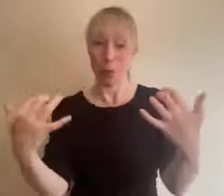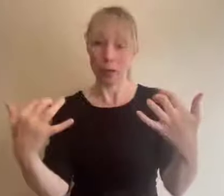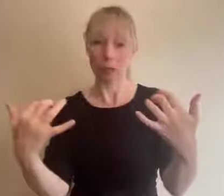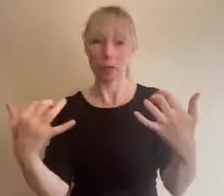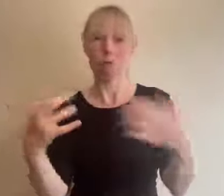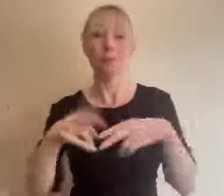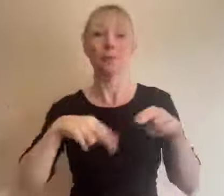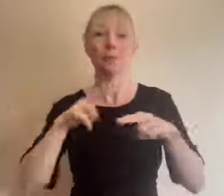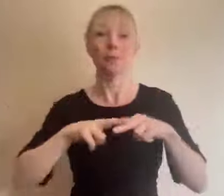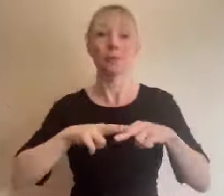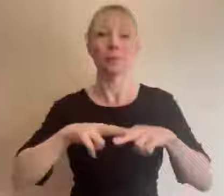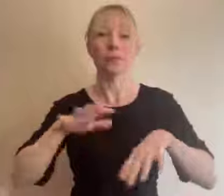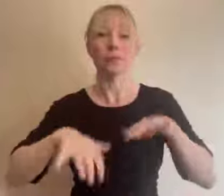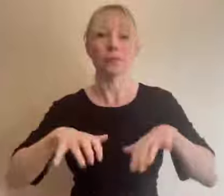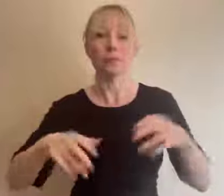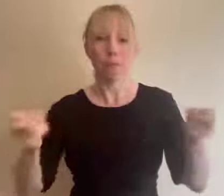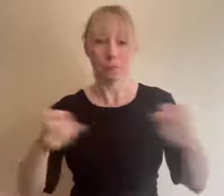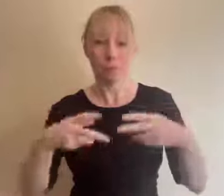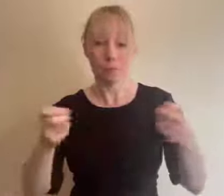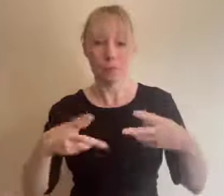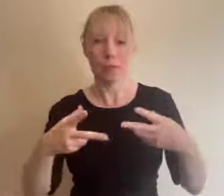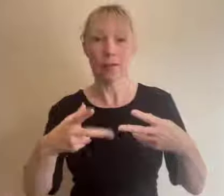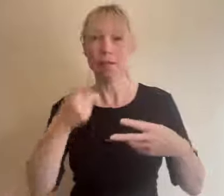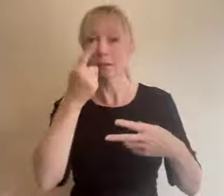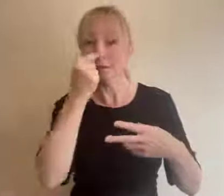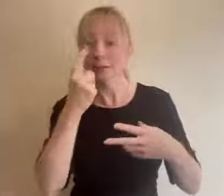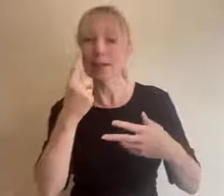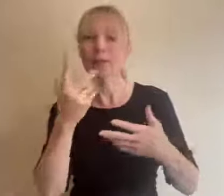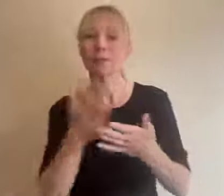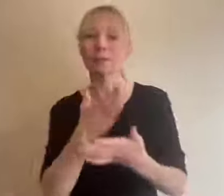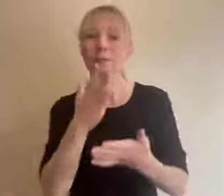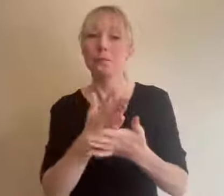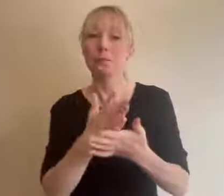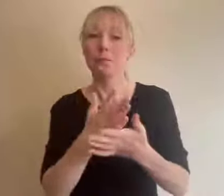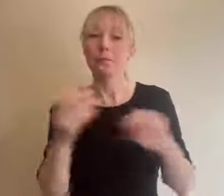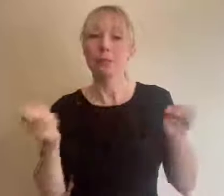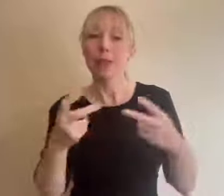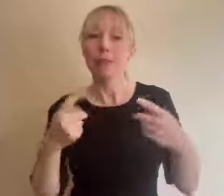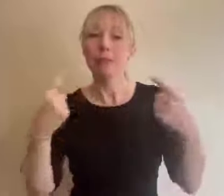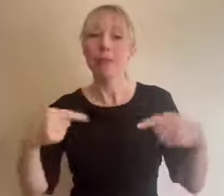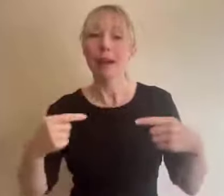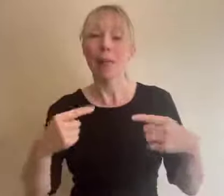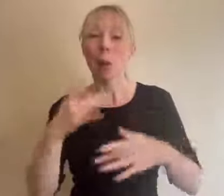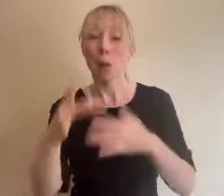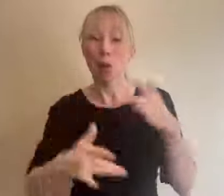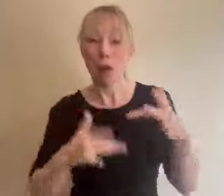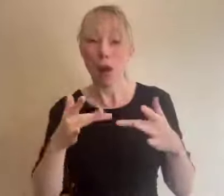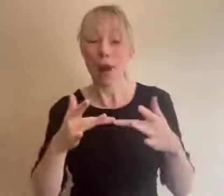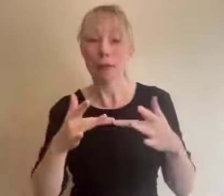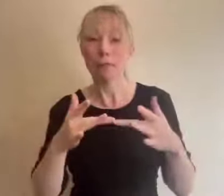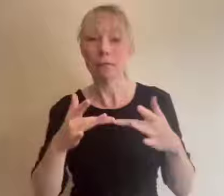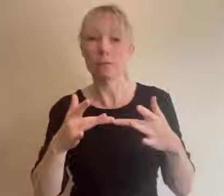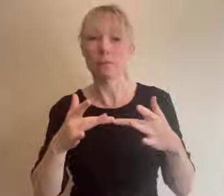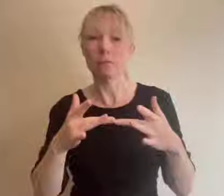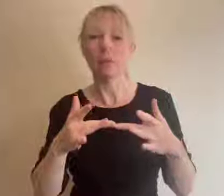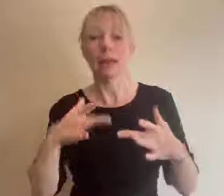they will be able to make their captions available online and lastly you'll need a person managing the technology